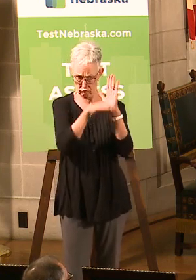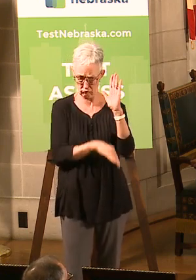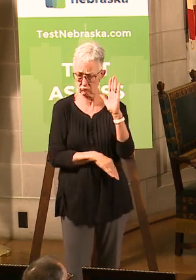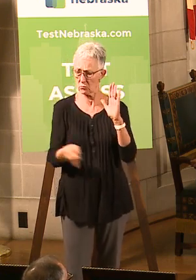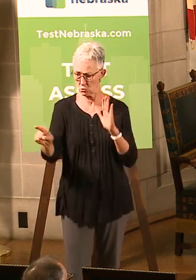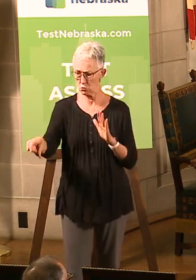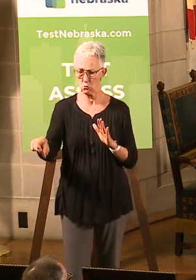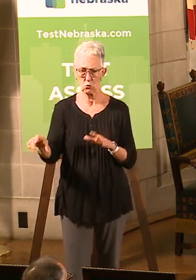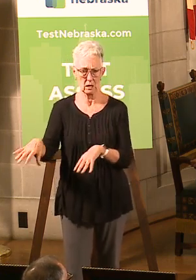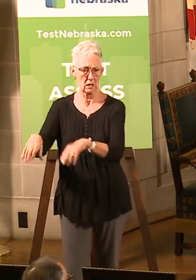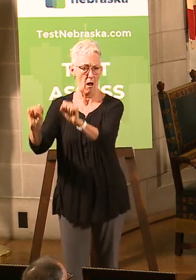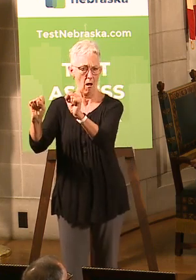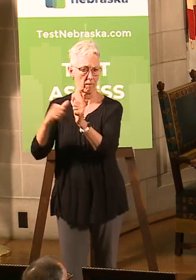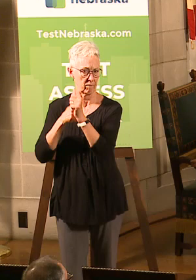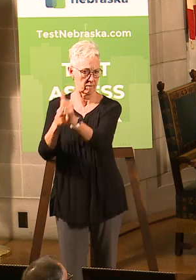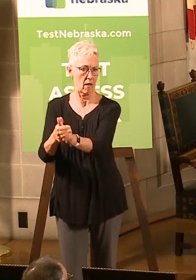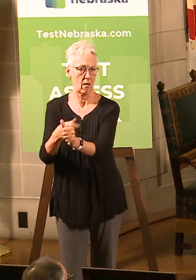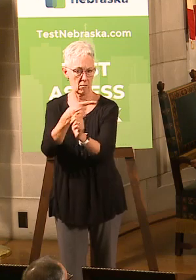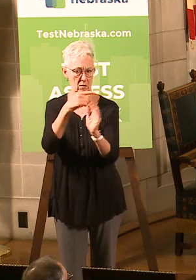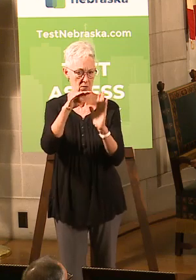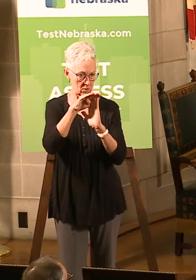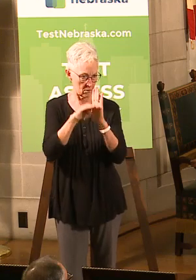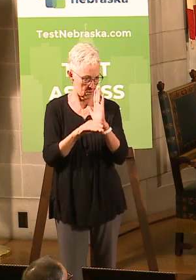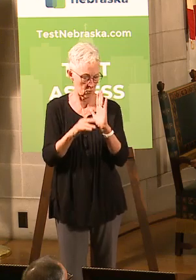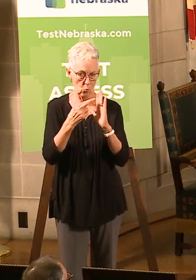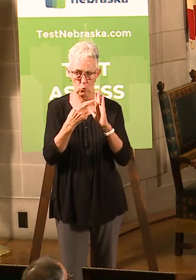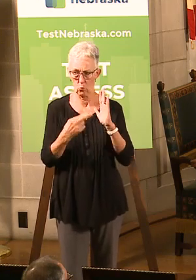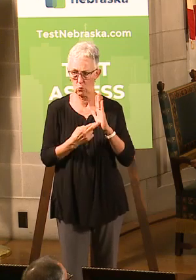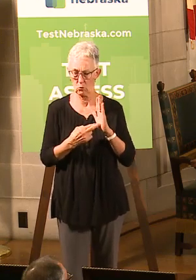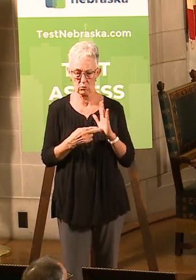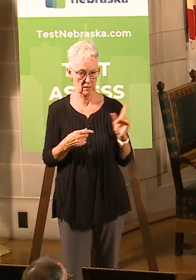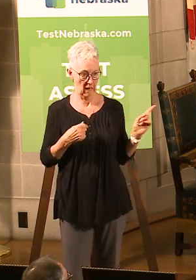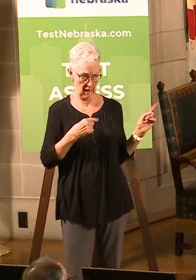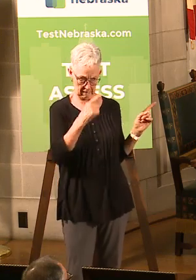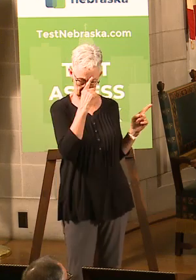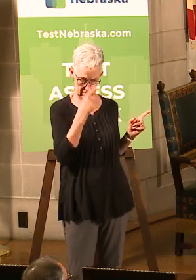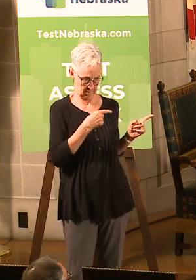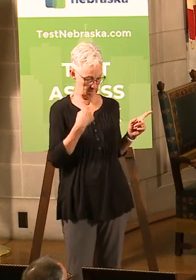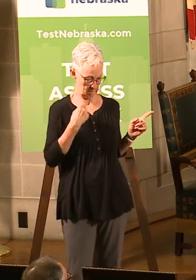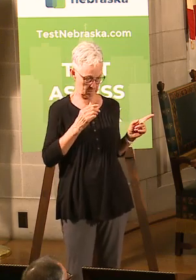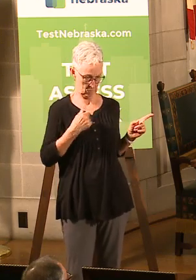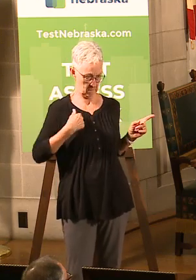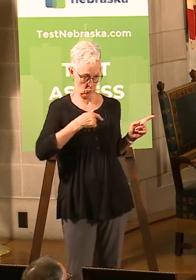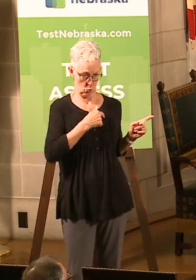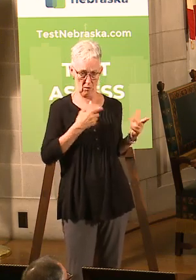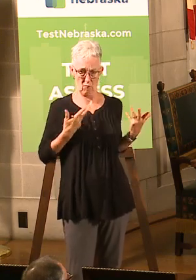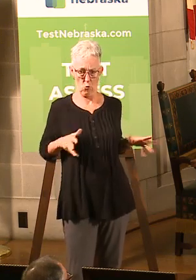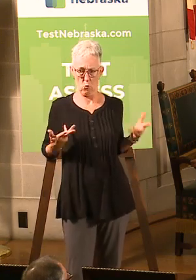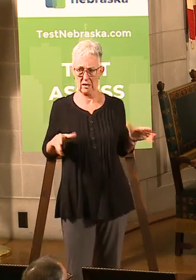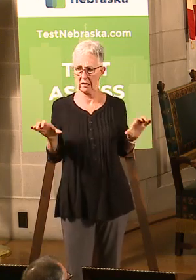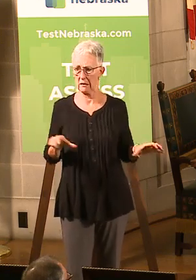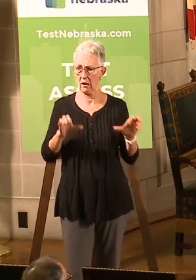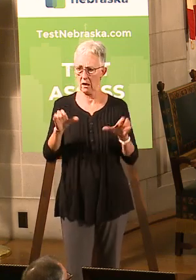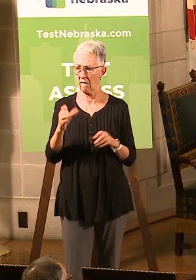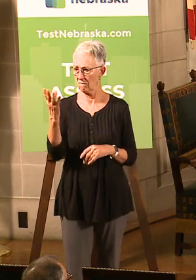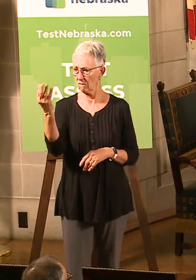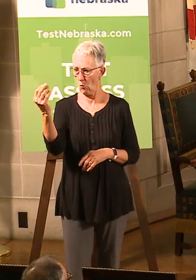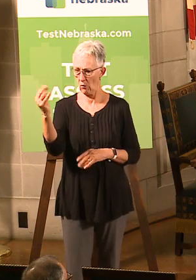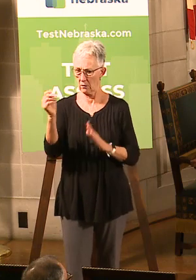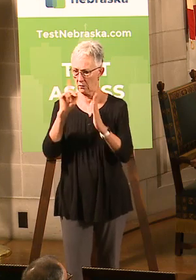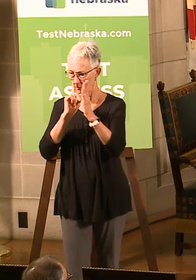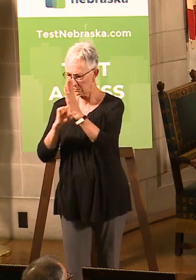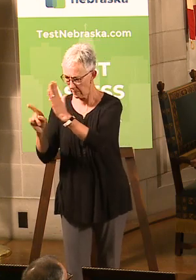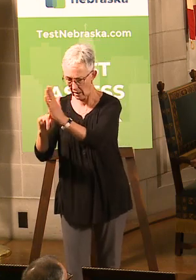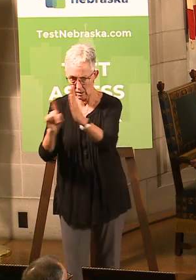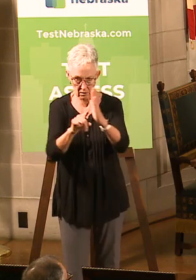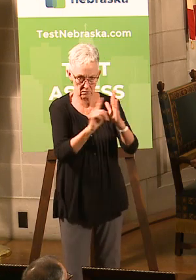think, 13 or 14 inspections, plus actually I think it's 14 inspections at different sites, plus a number of virtual inspections and follow-ups as well,